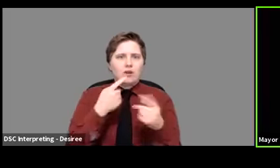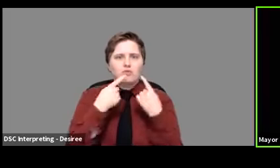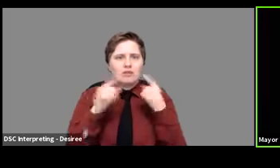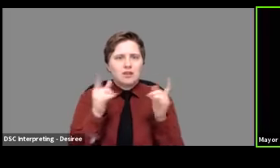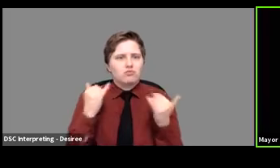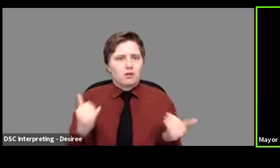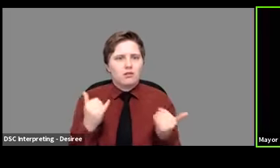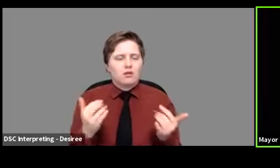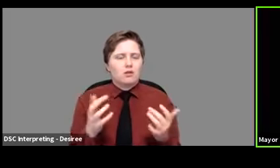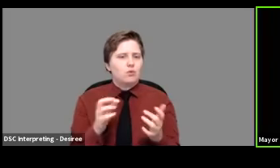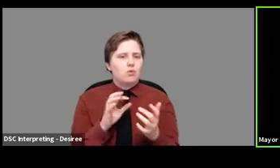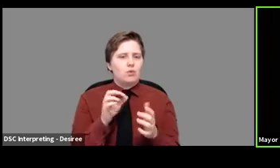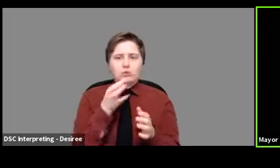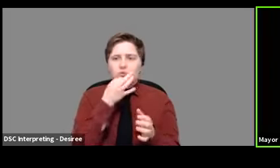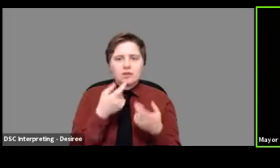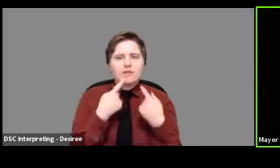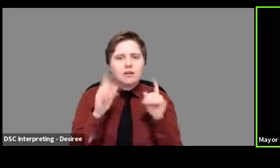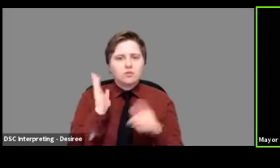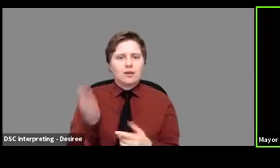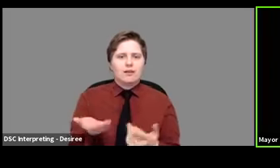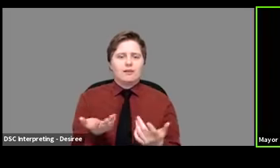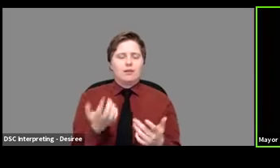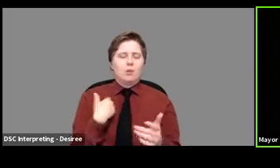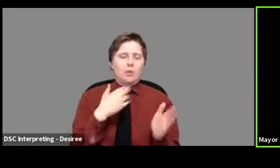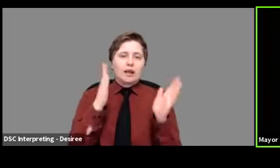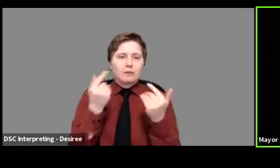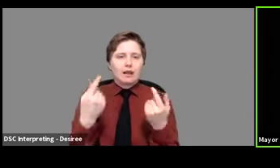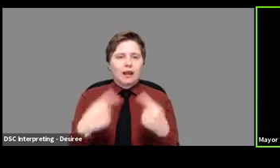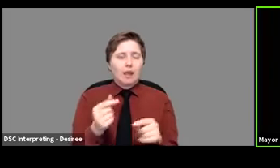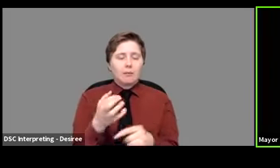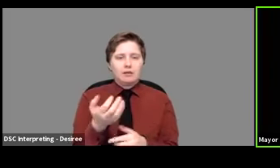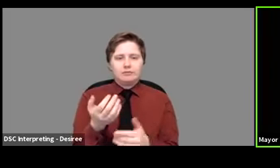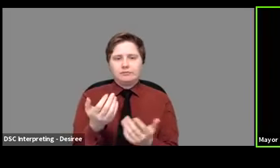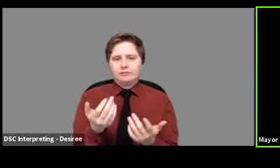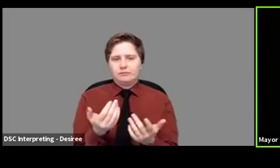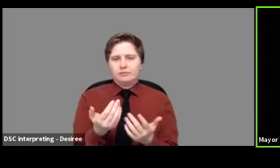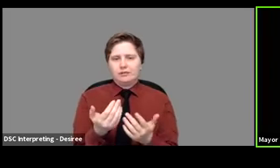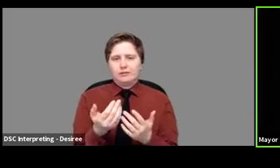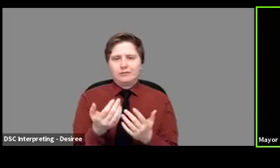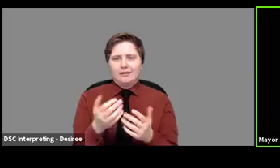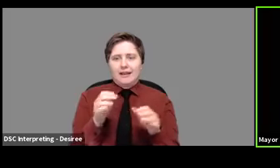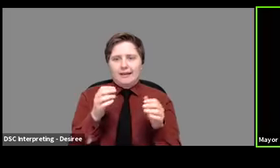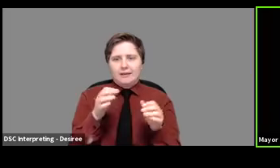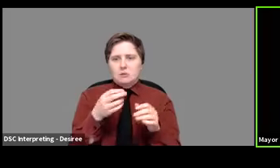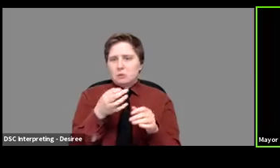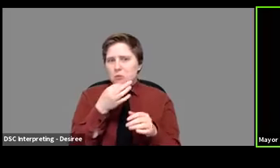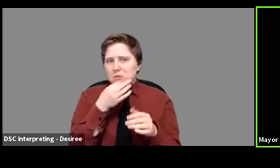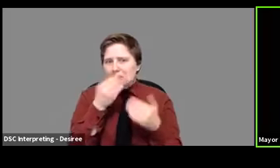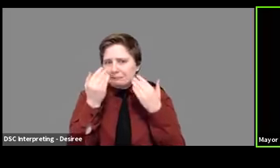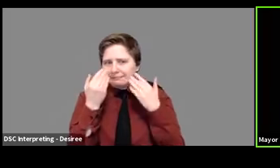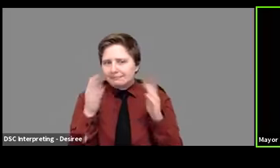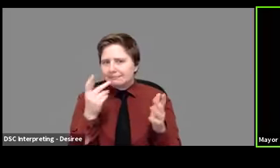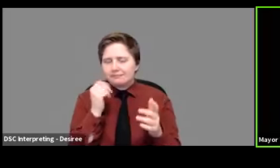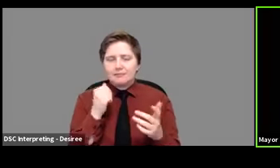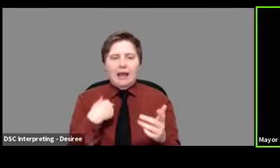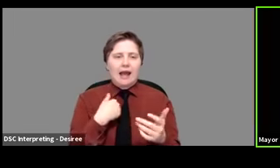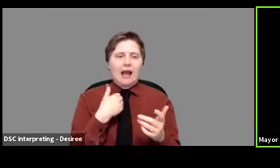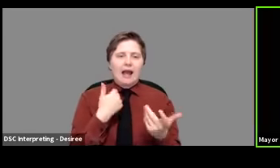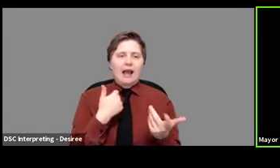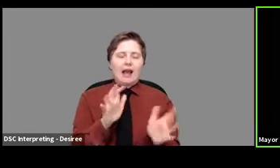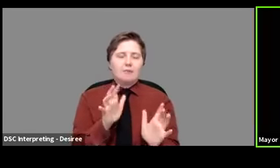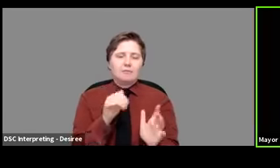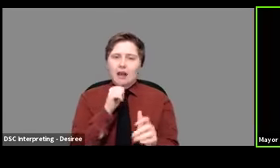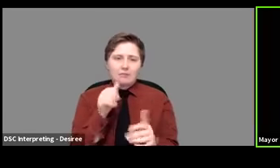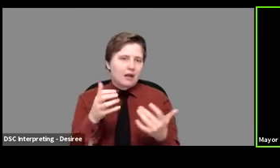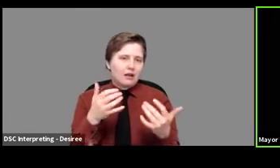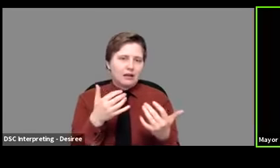or that we are, that we anticipate is going to happen here anytime in the foreseeable future. Though I don't want to sugarcoat it.